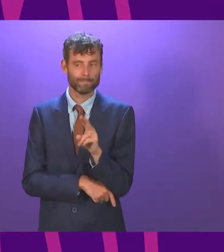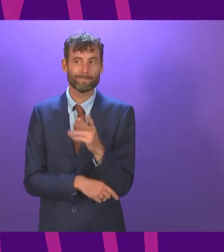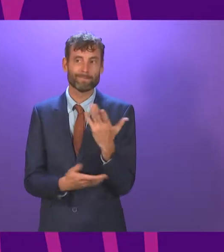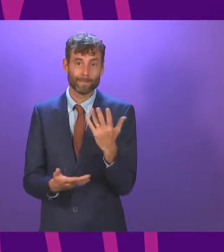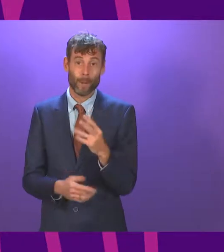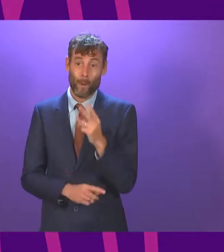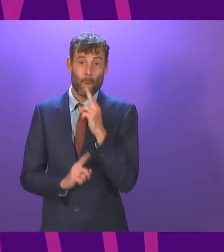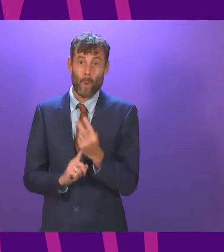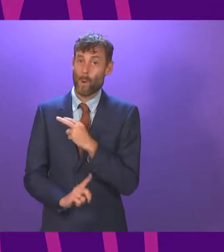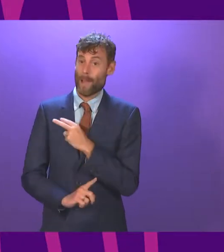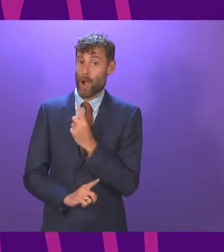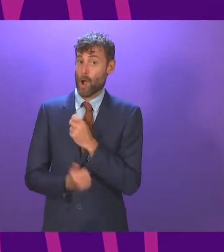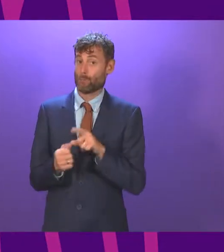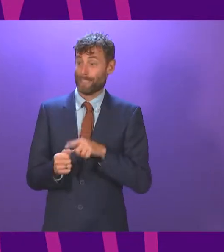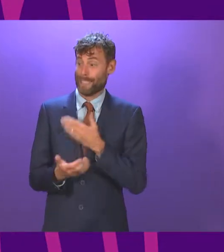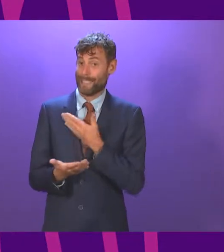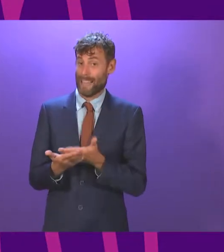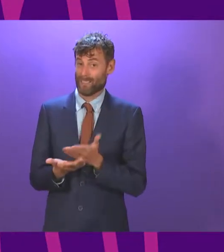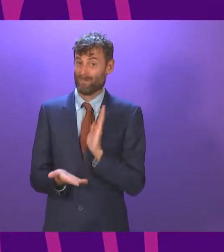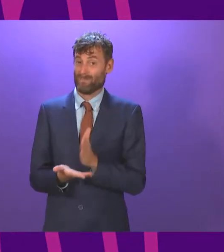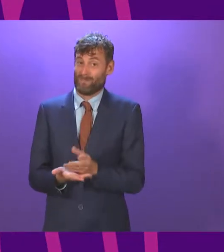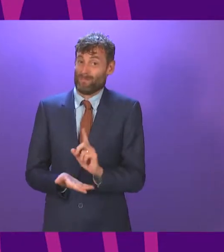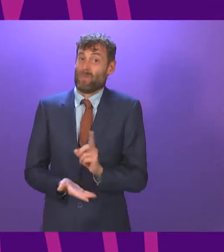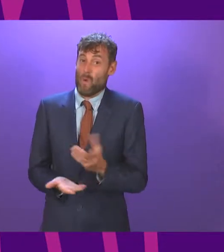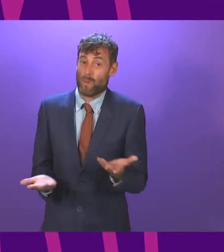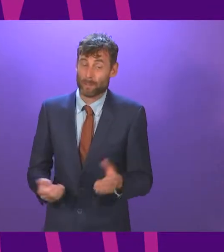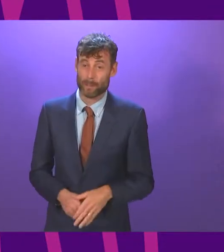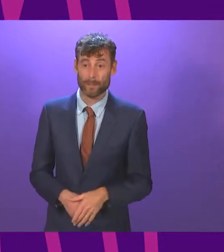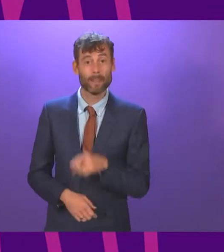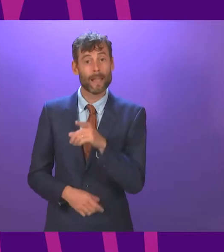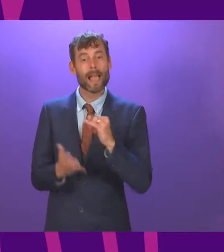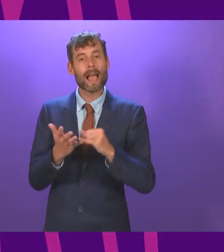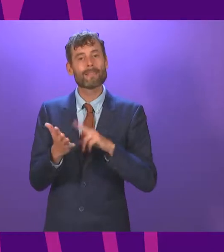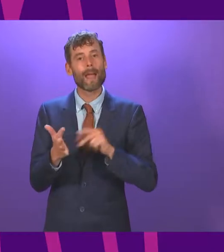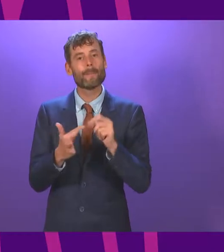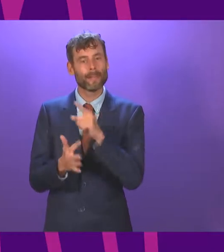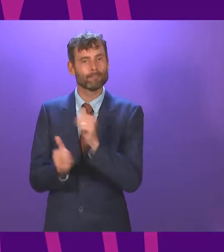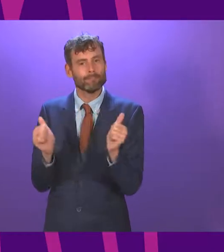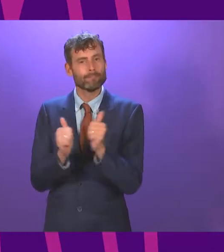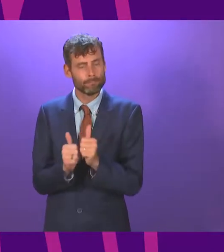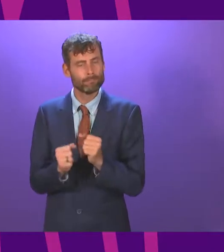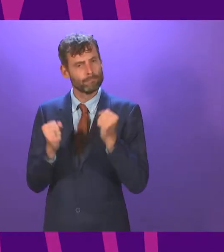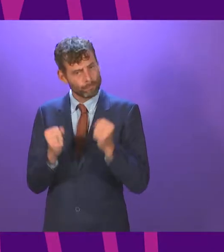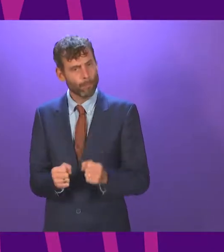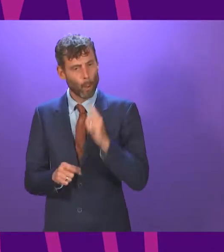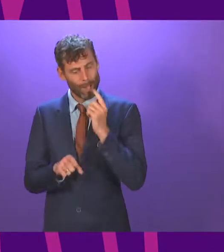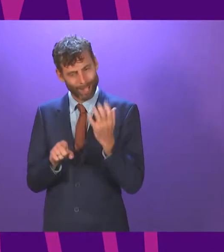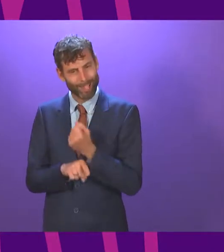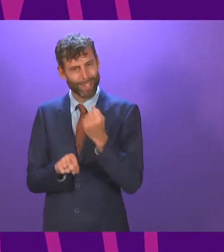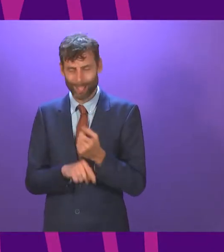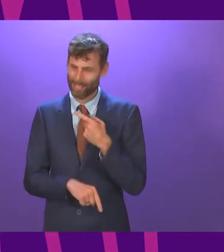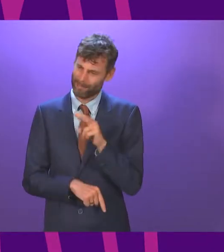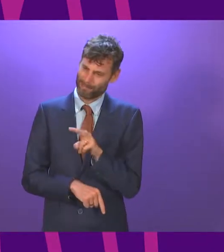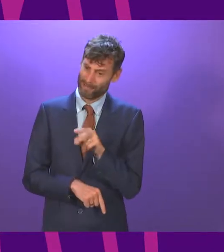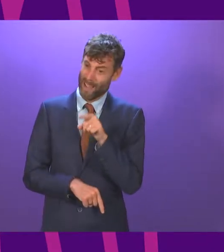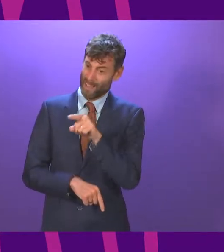100 days of this Government. The commitments contained in the SNP First Steps document were not those of a new administration ready